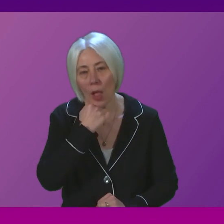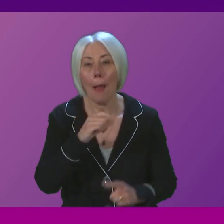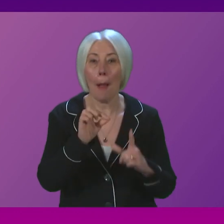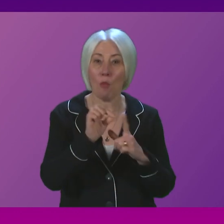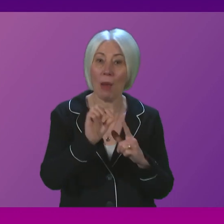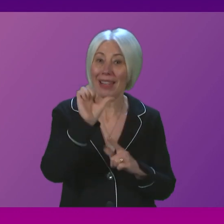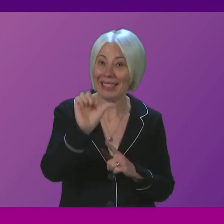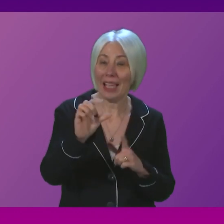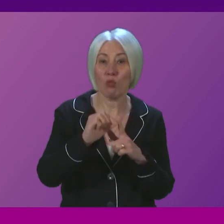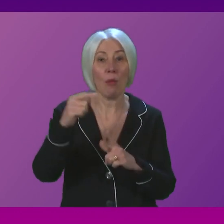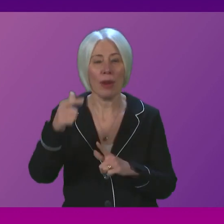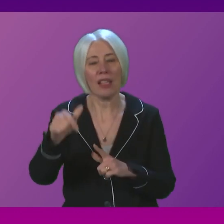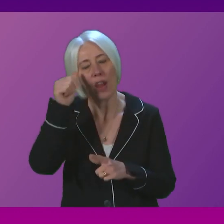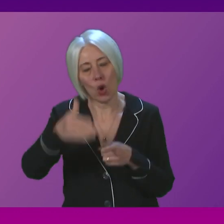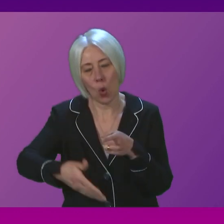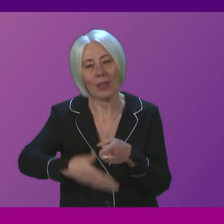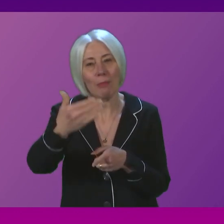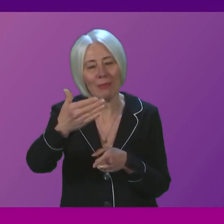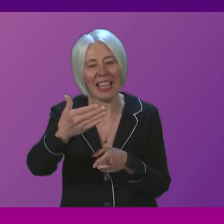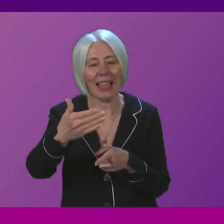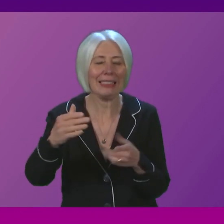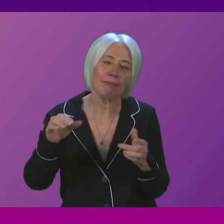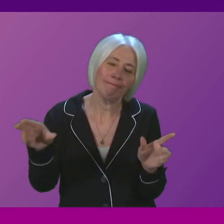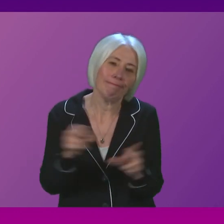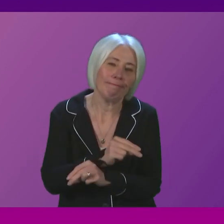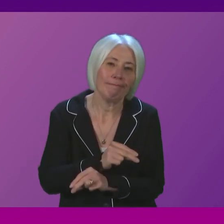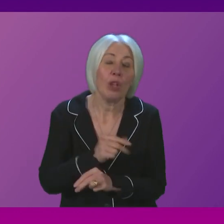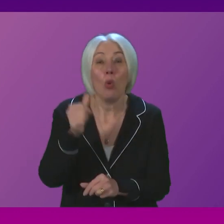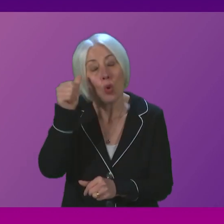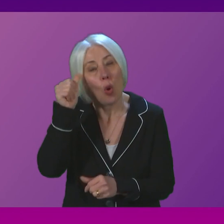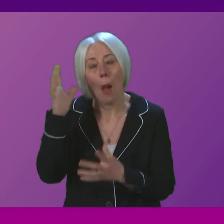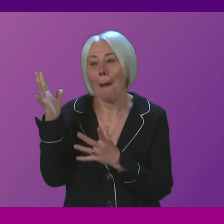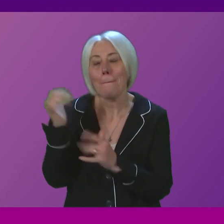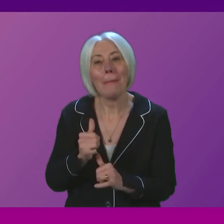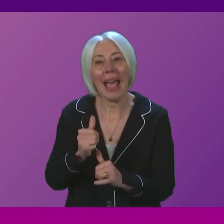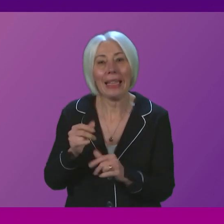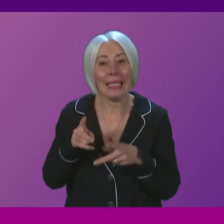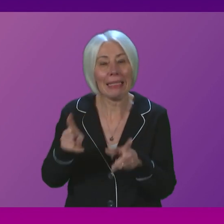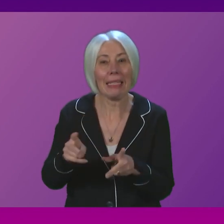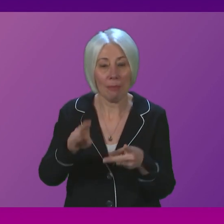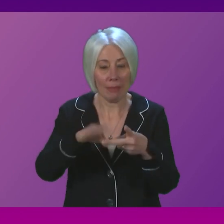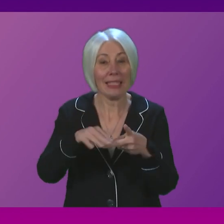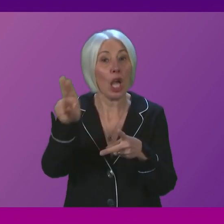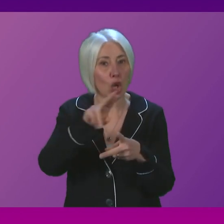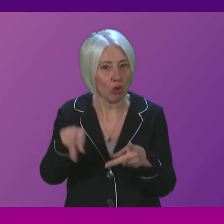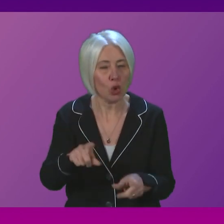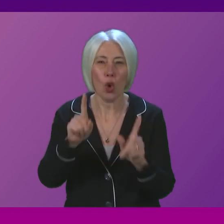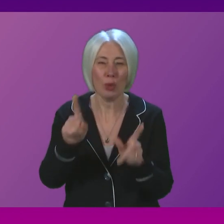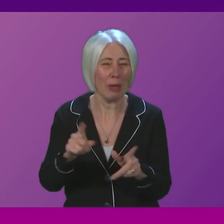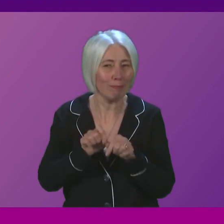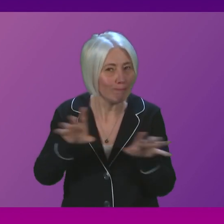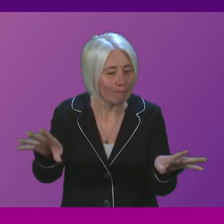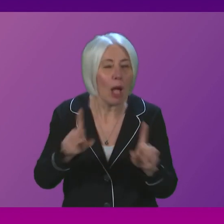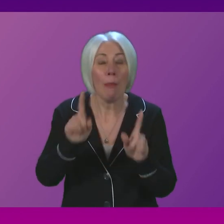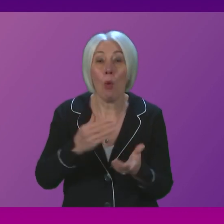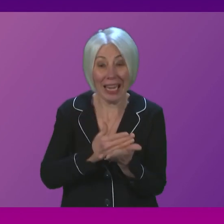in August of this year we missed that deadline we've heard about a pilot scheme in secondary schools so can I get from the first minister a clear